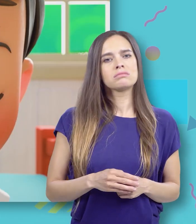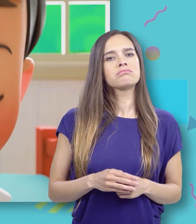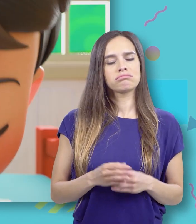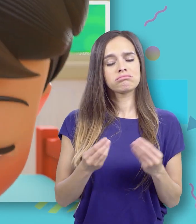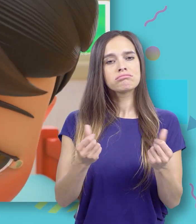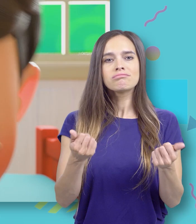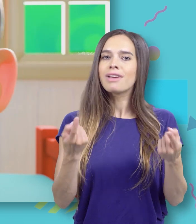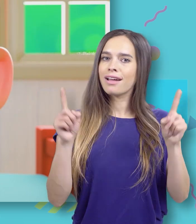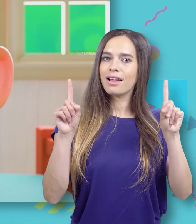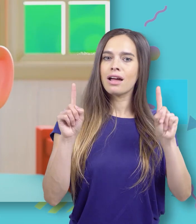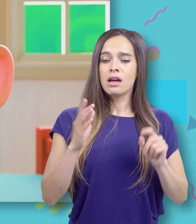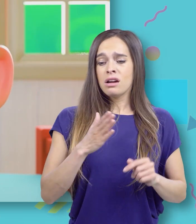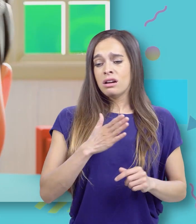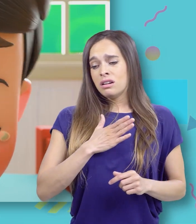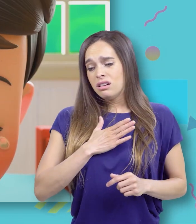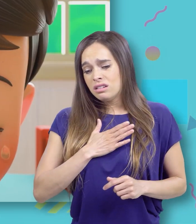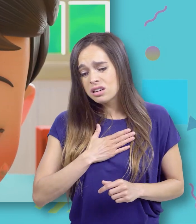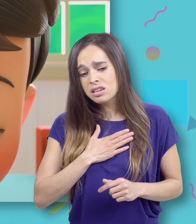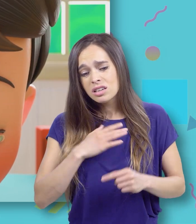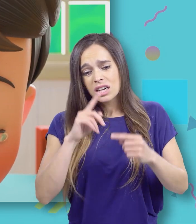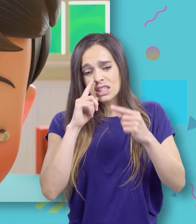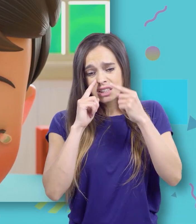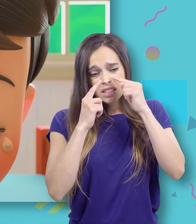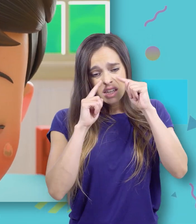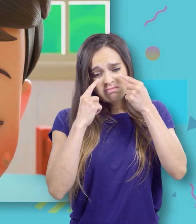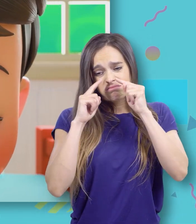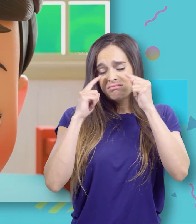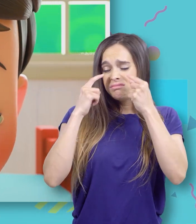My nose feels sore My poor baby